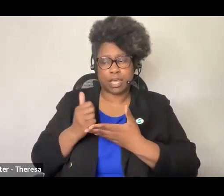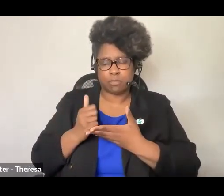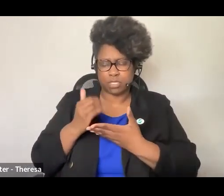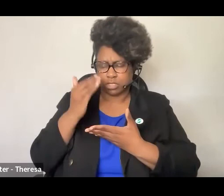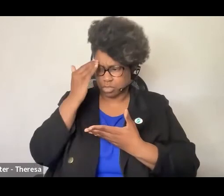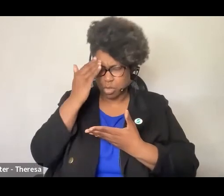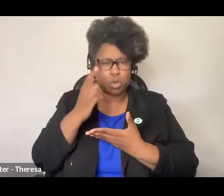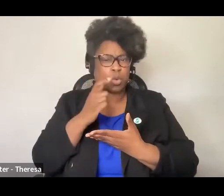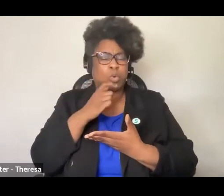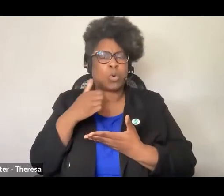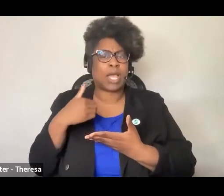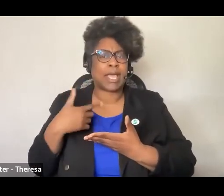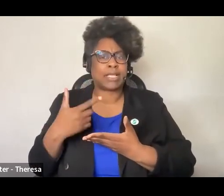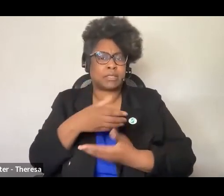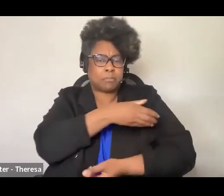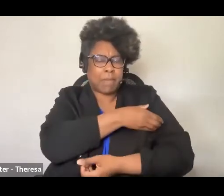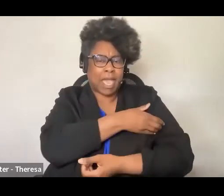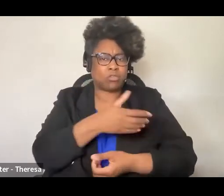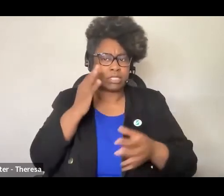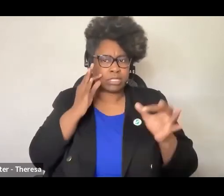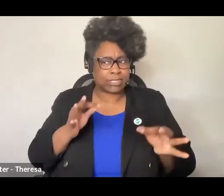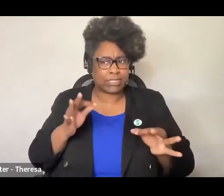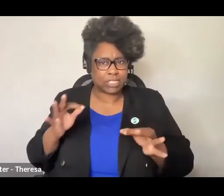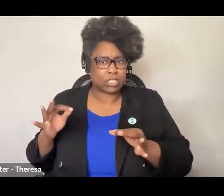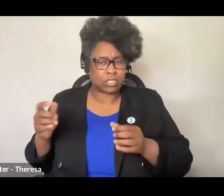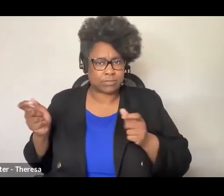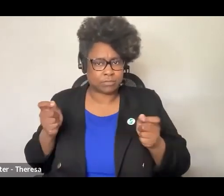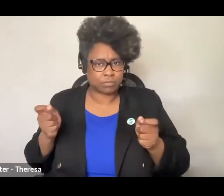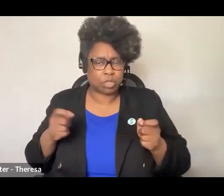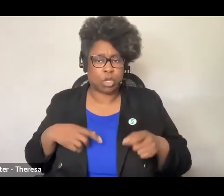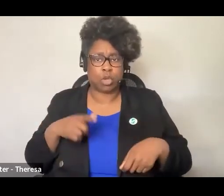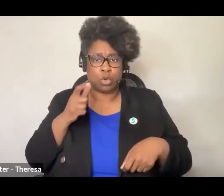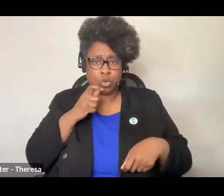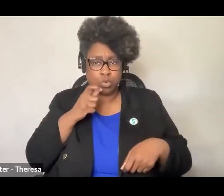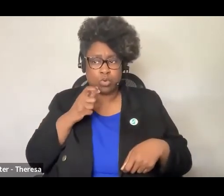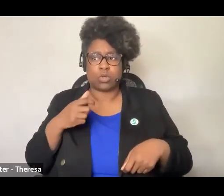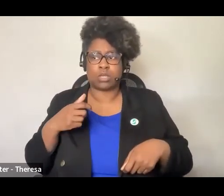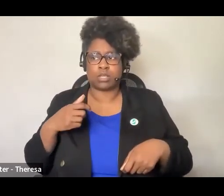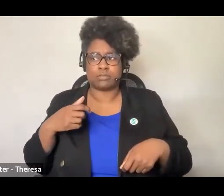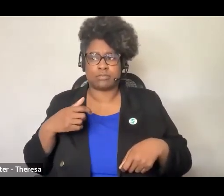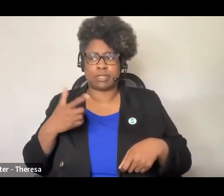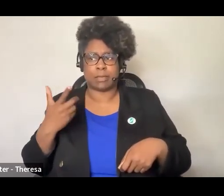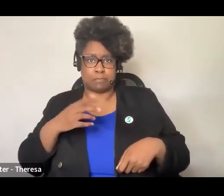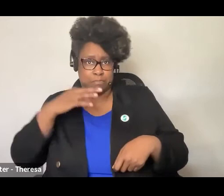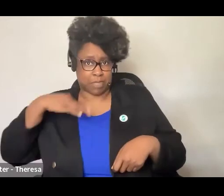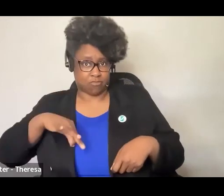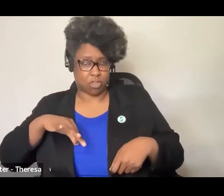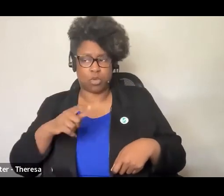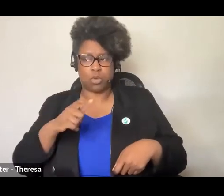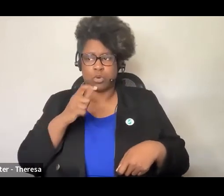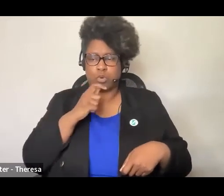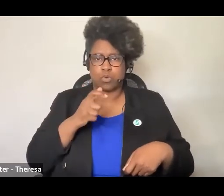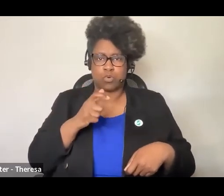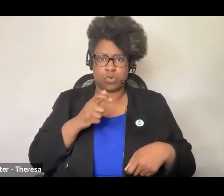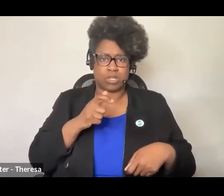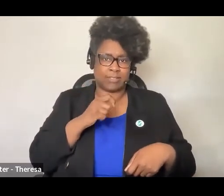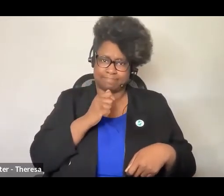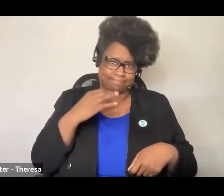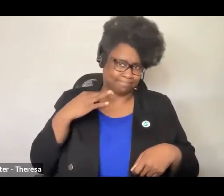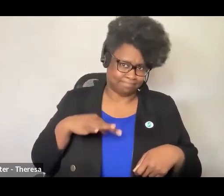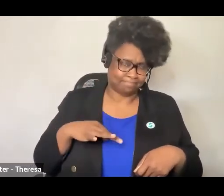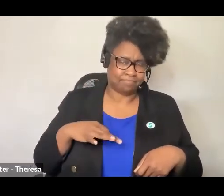decision-making, who were the silenced voices, who would benefit, and who would stand to lose. Ultimately, are these decisions fair and for whom?